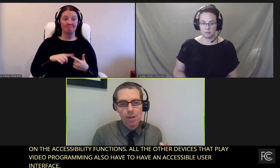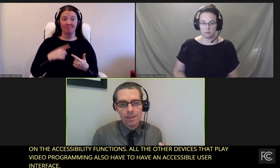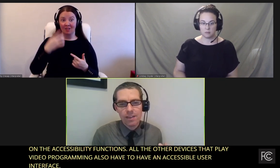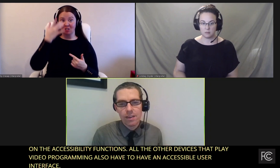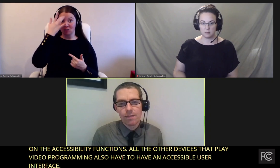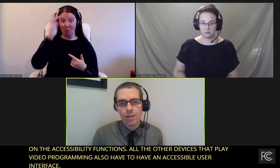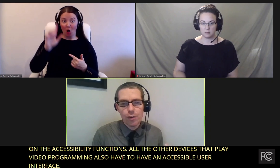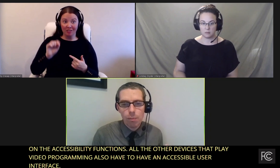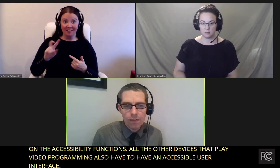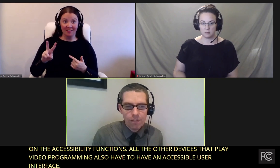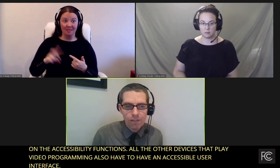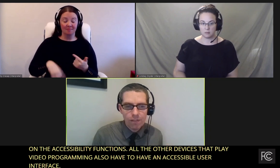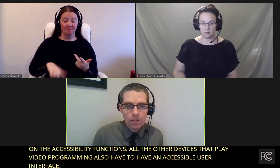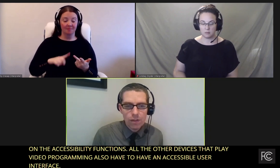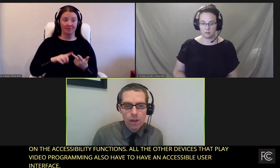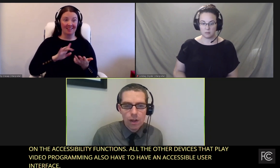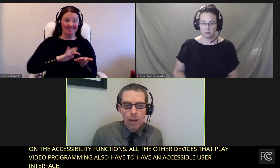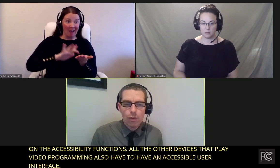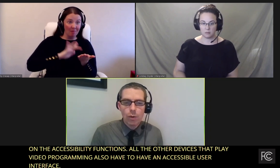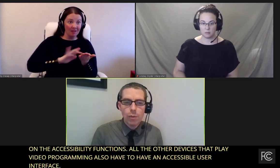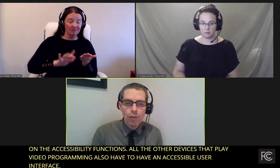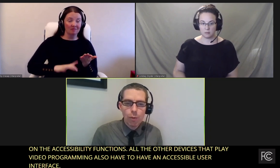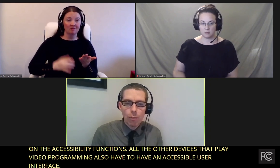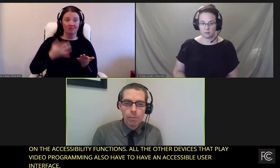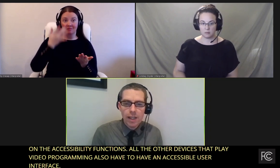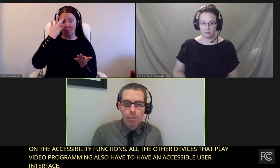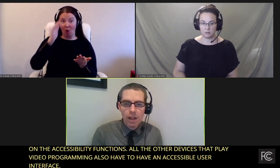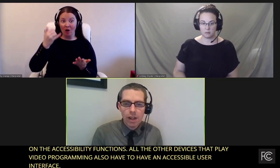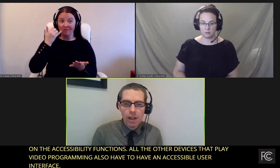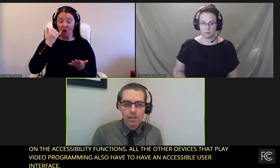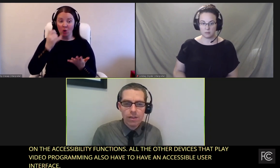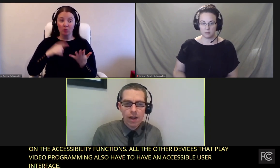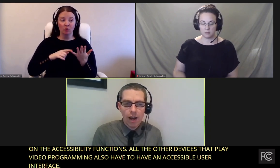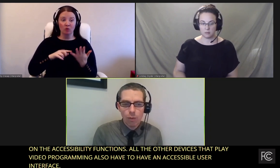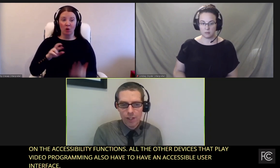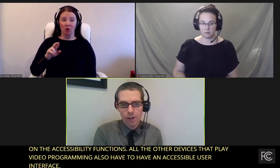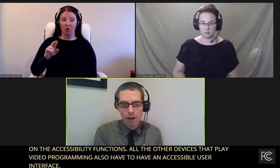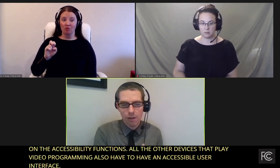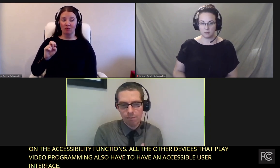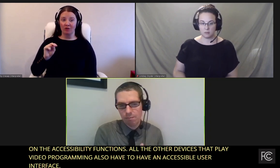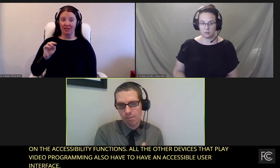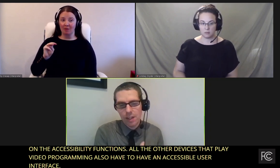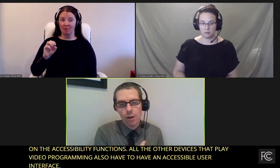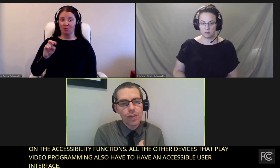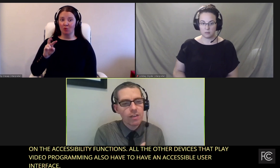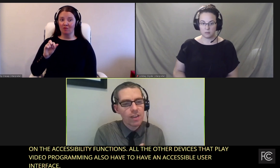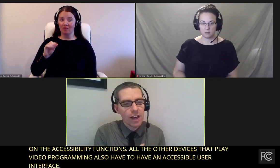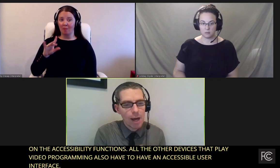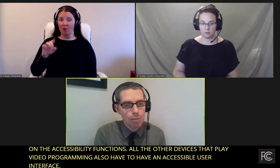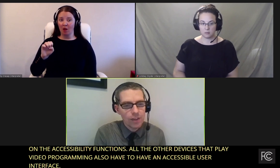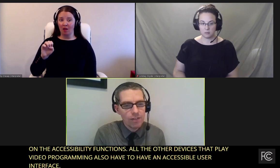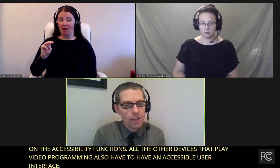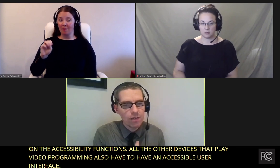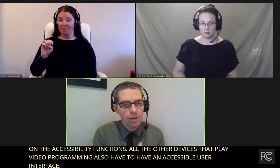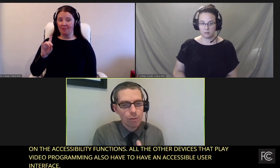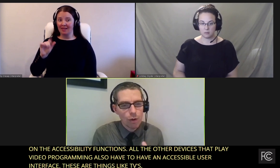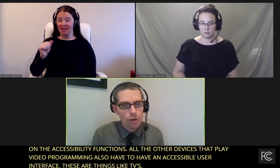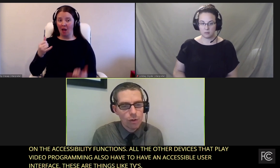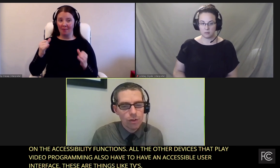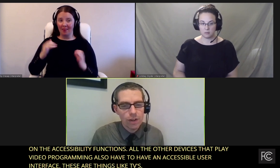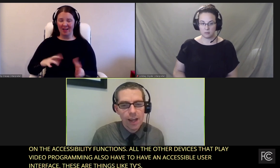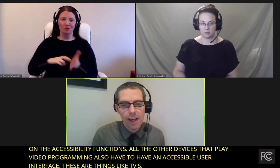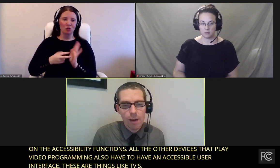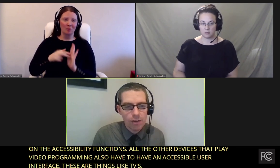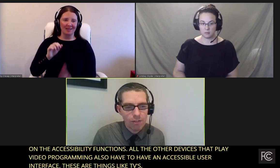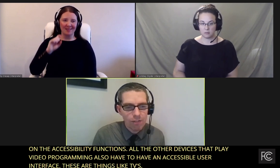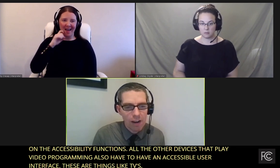tablets, smartphones, removable media players, which are, you know, things like Apple TVs and